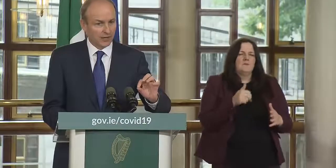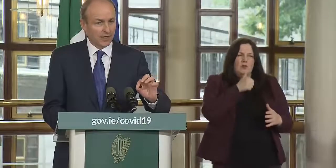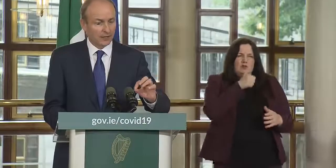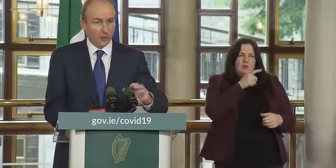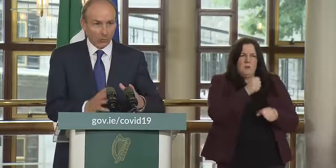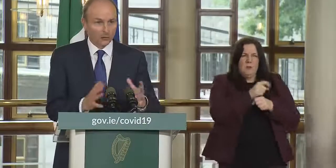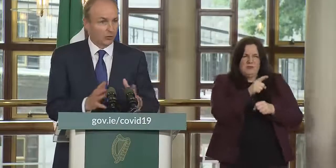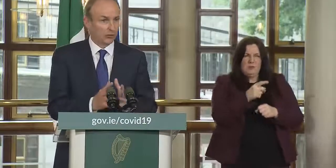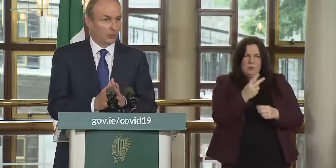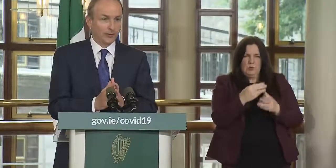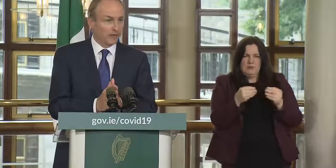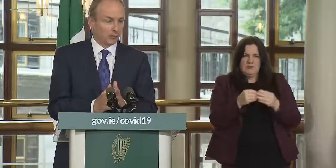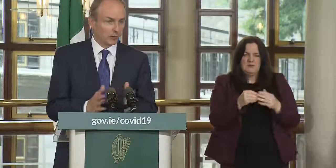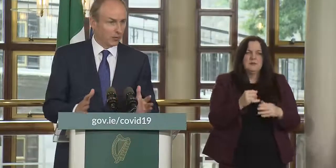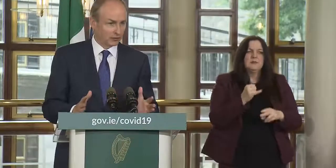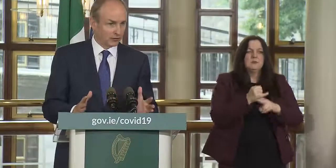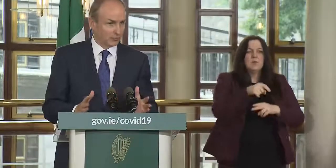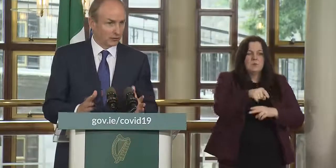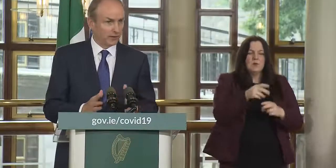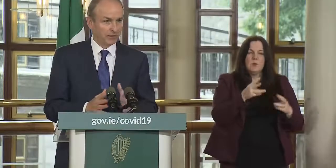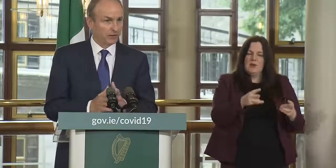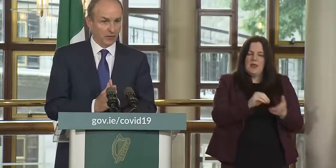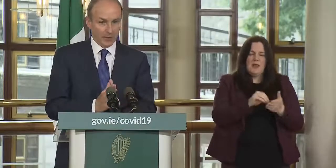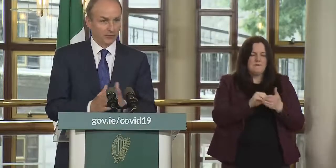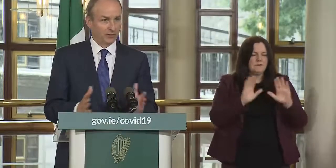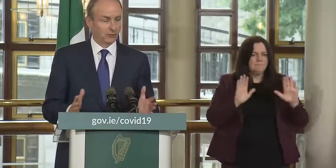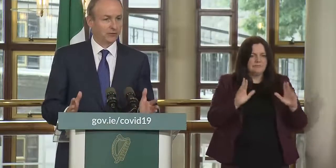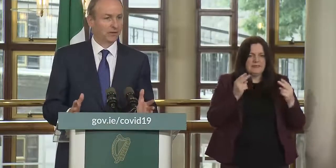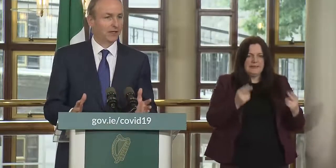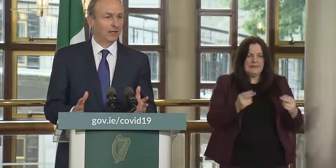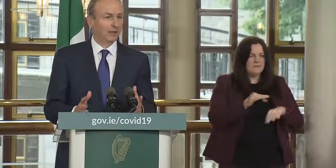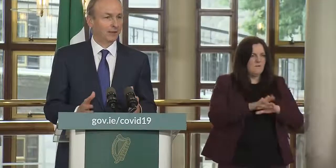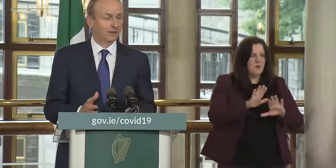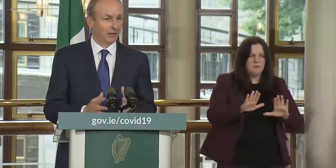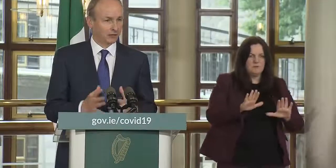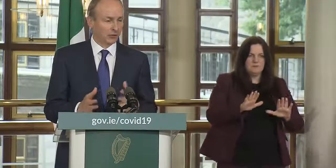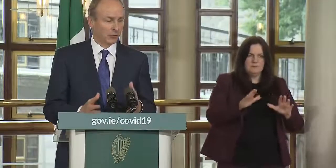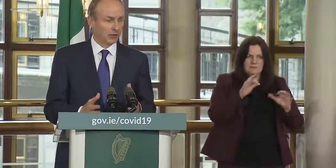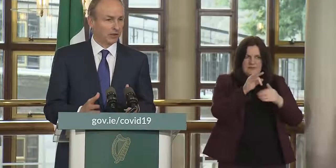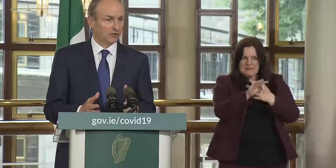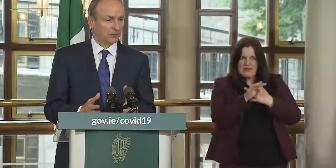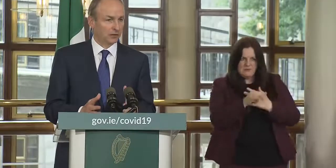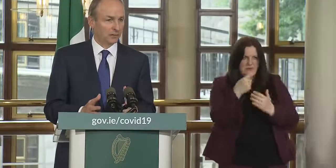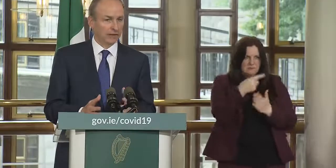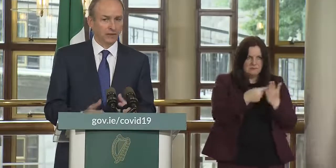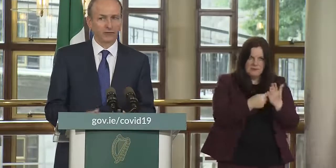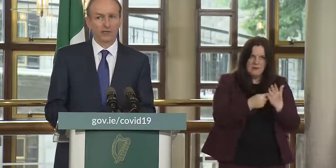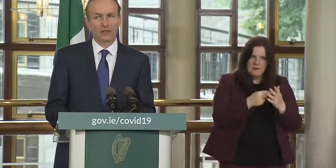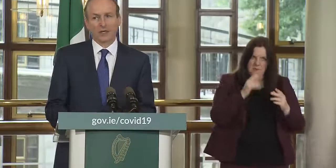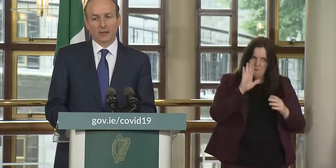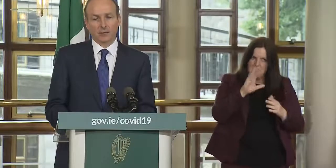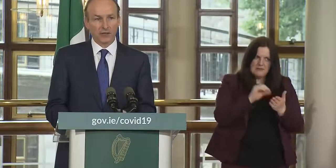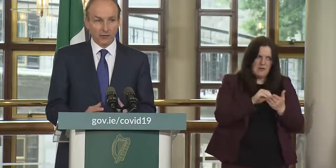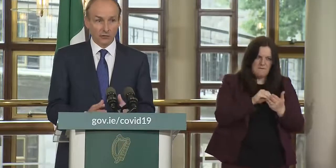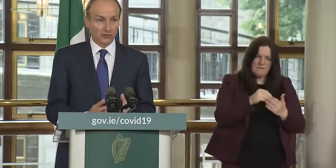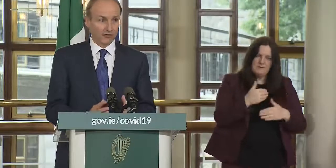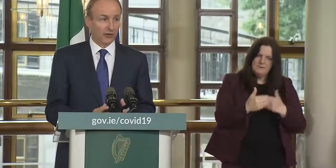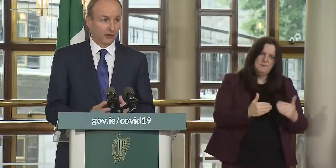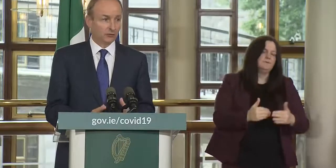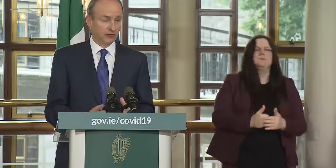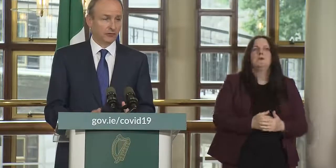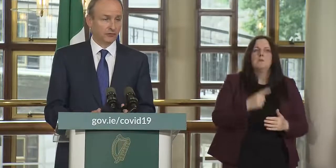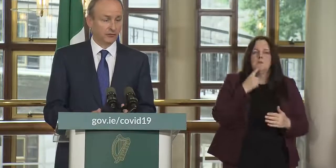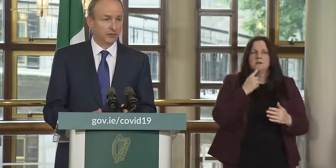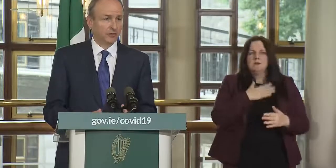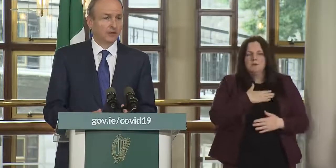schools there will always look there will be a need for precautions there will be a need for absolute uh safety protocols to be in place but it is our